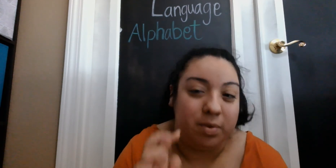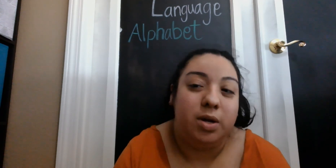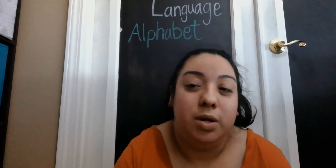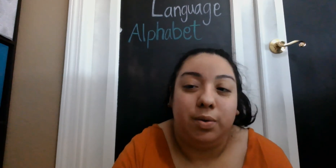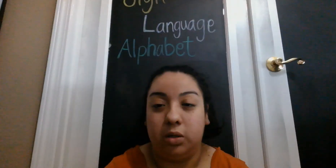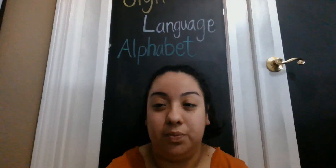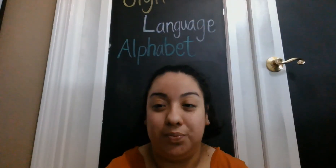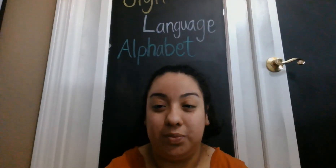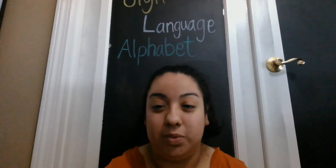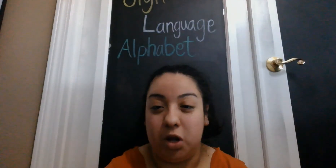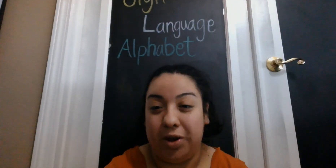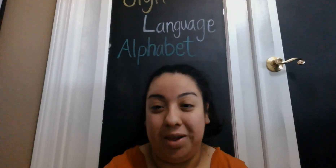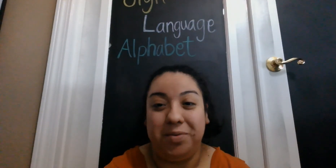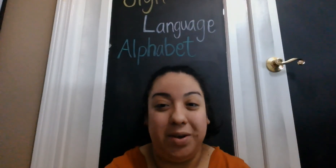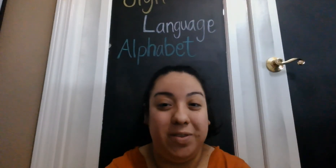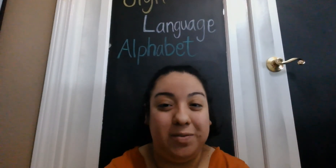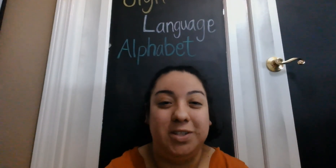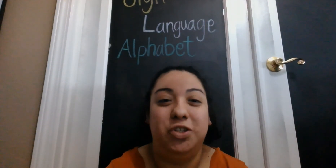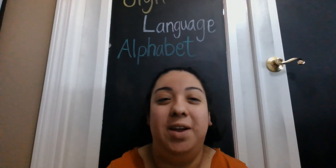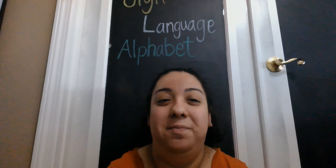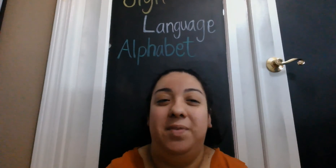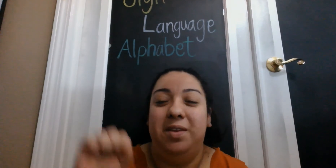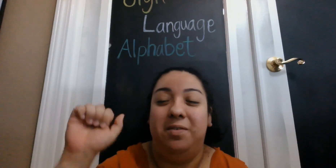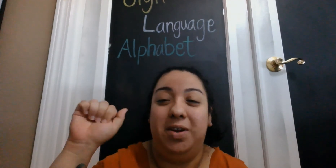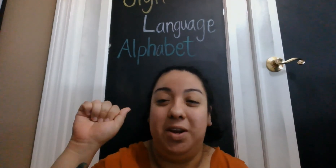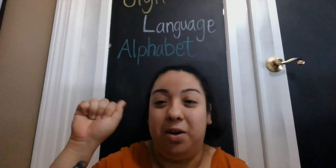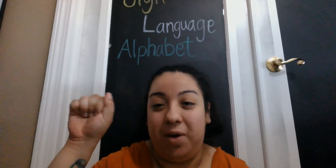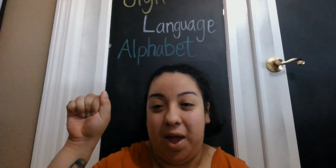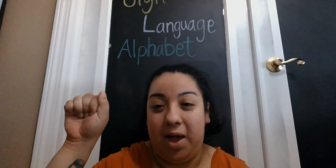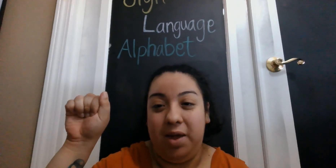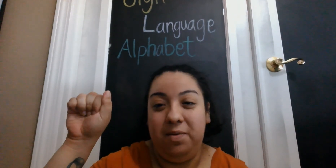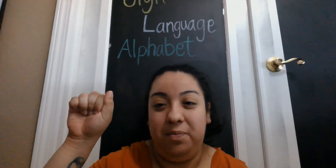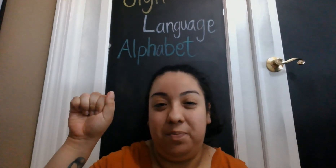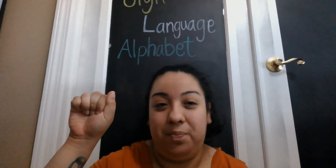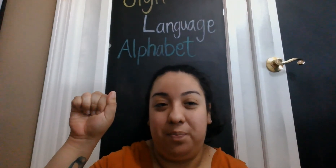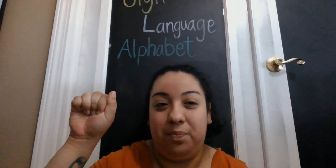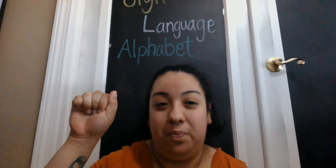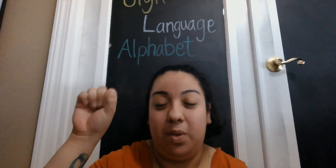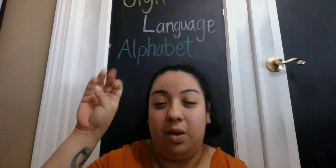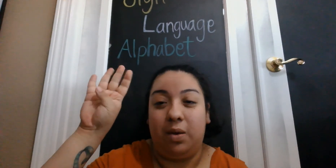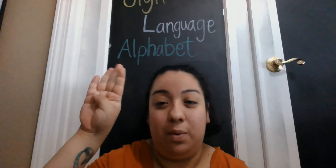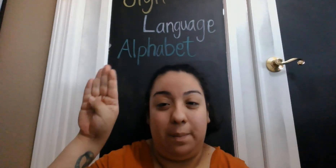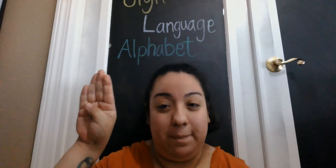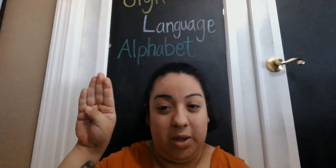Okay, let's put the first try. In it go. A, B,